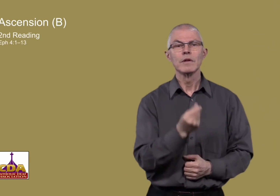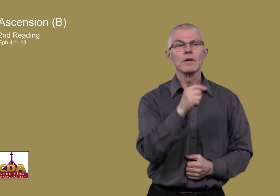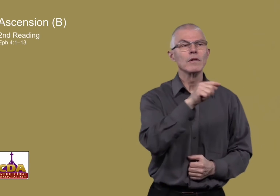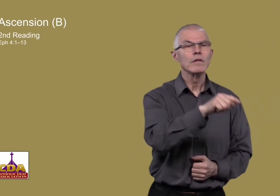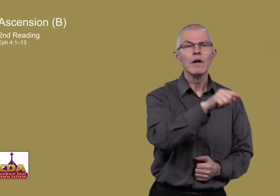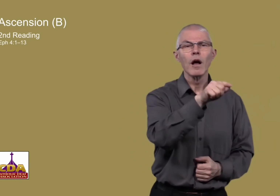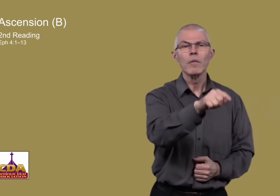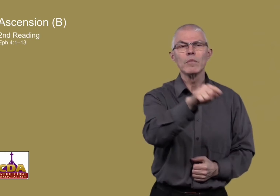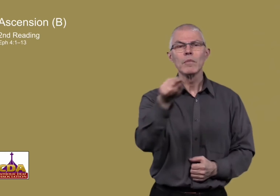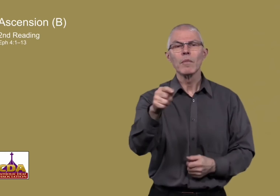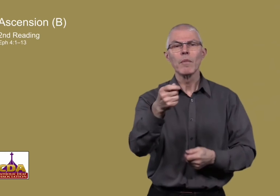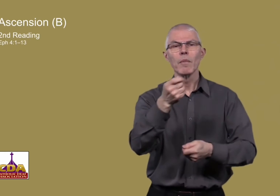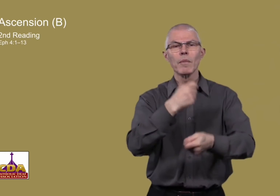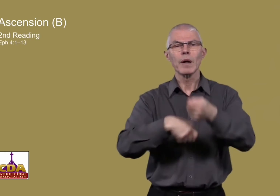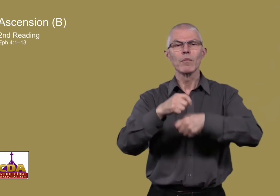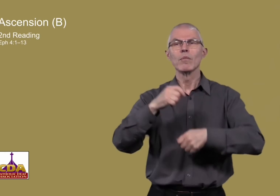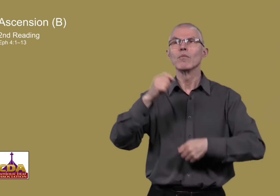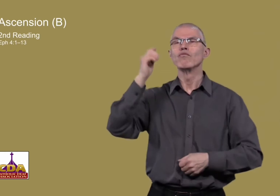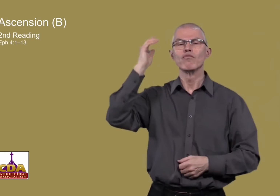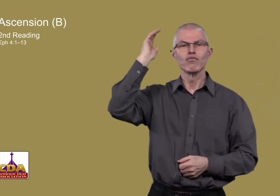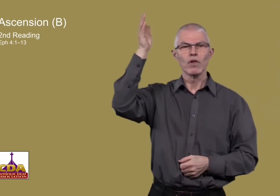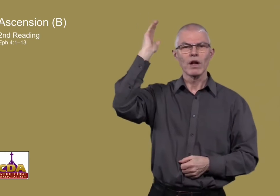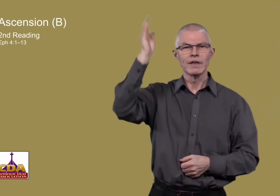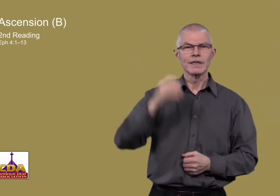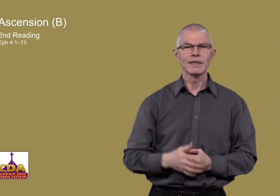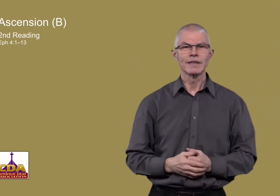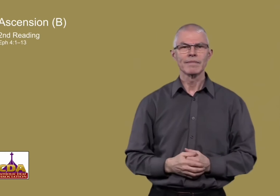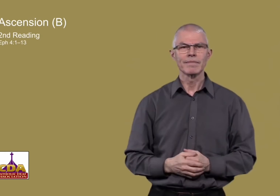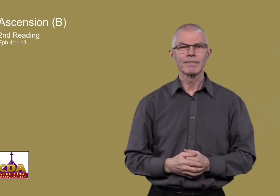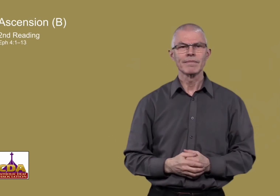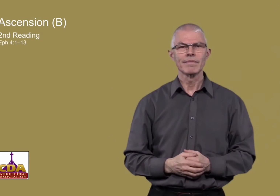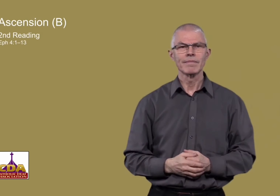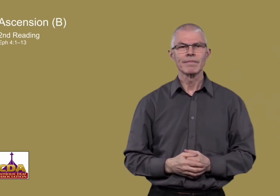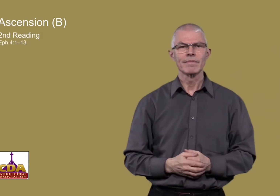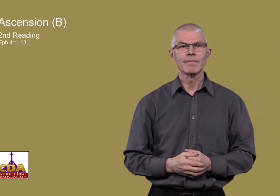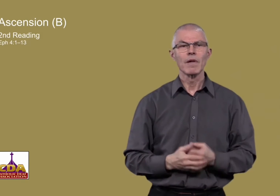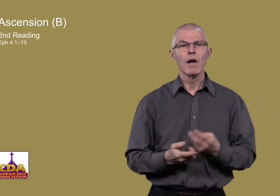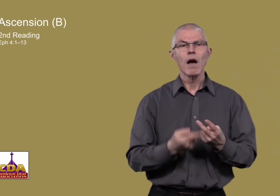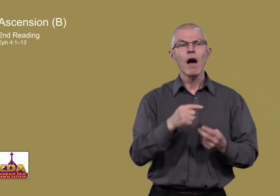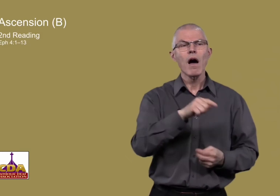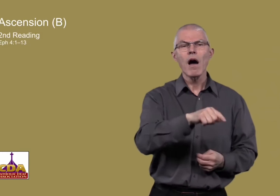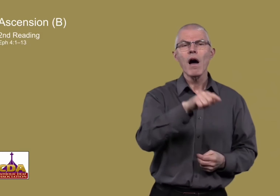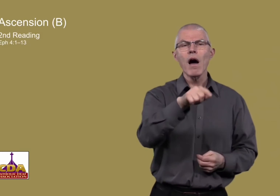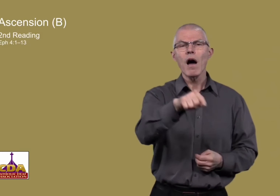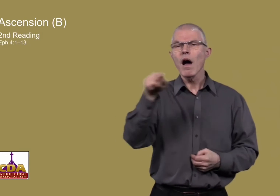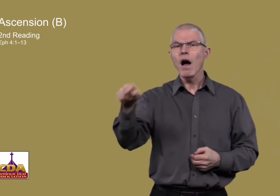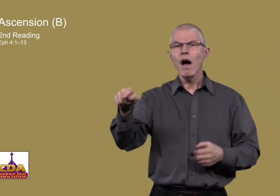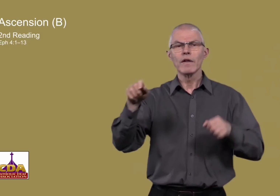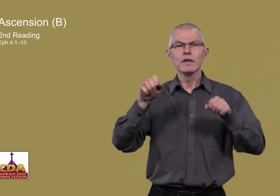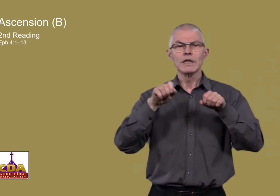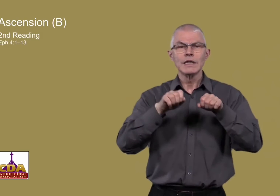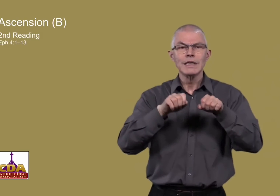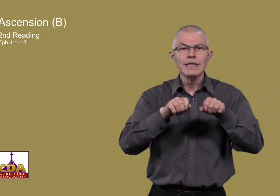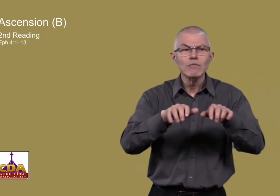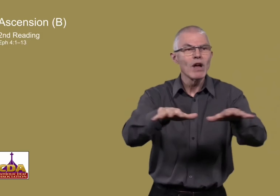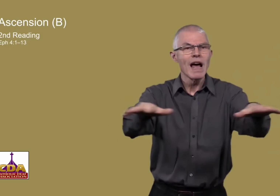Some, they became prophets. And others, to spread